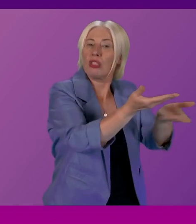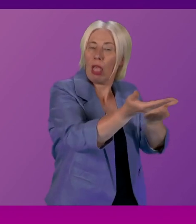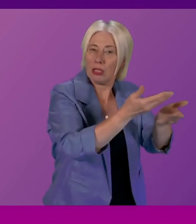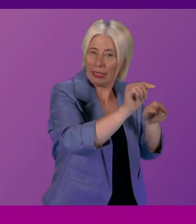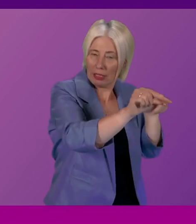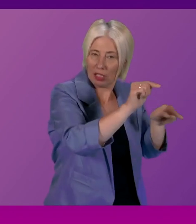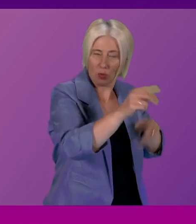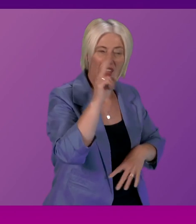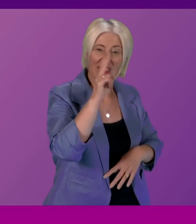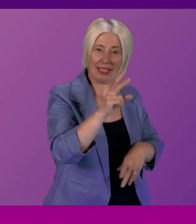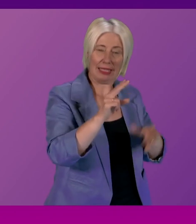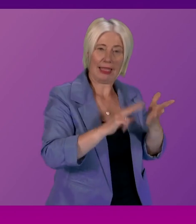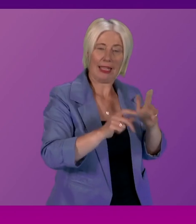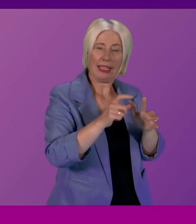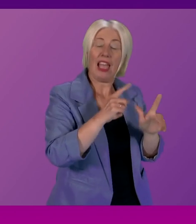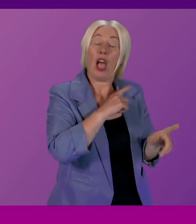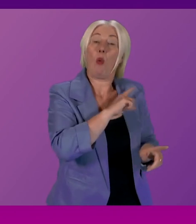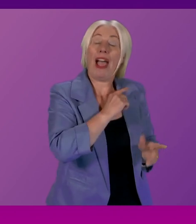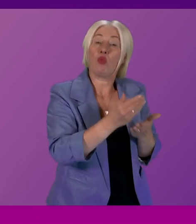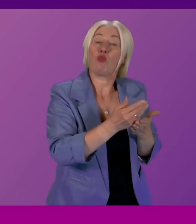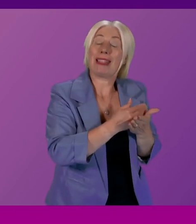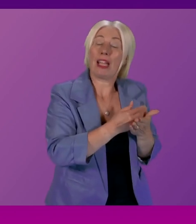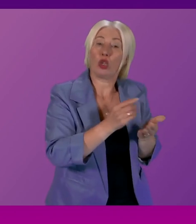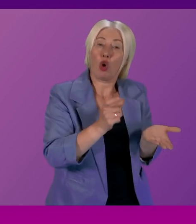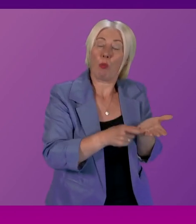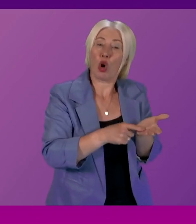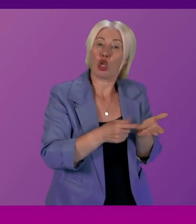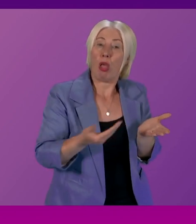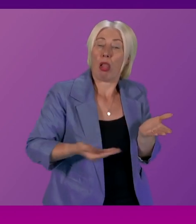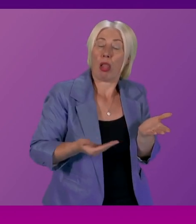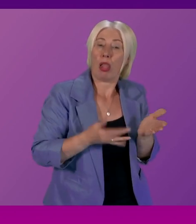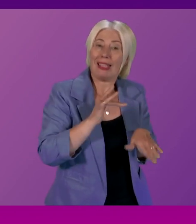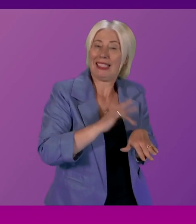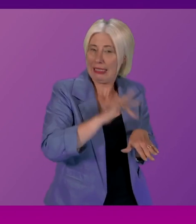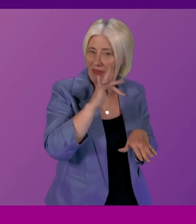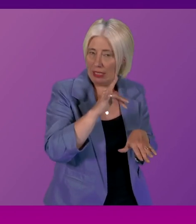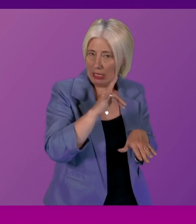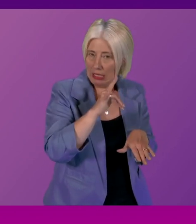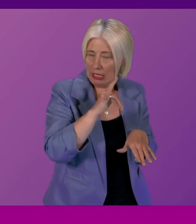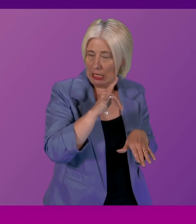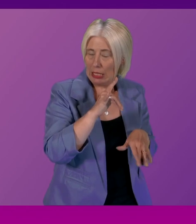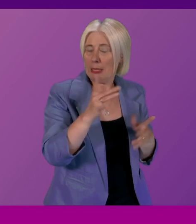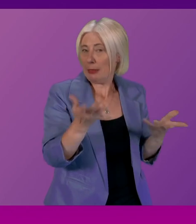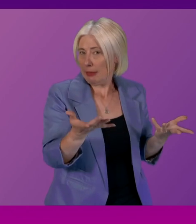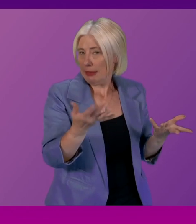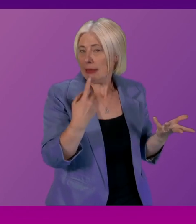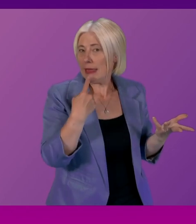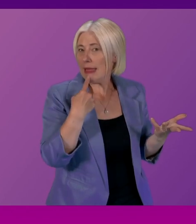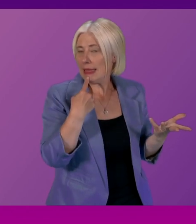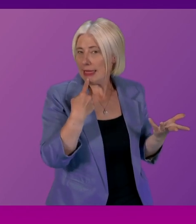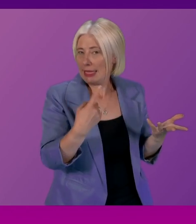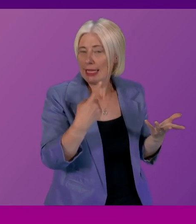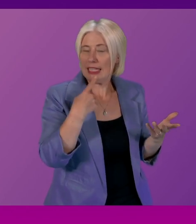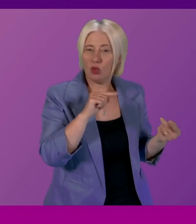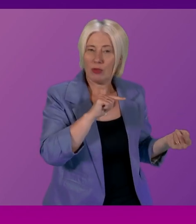that was there to protect commercial sensitivity and the concern is that it would work against the